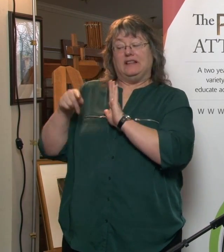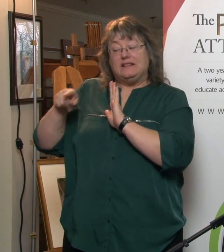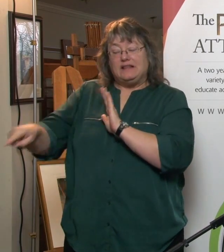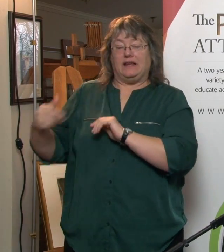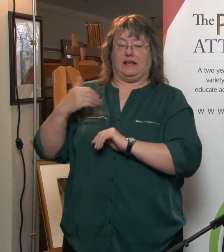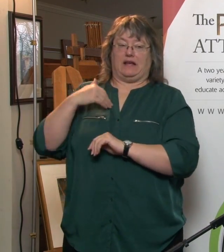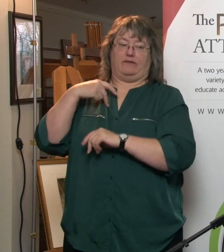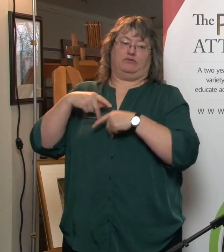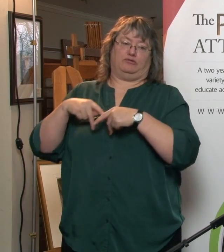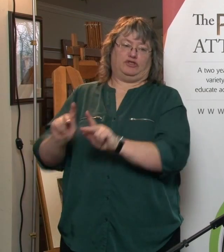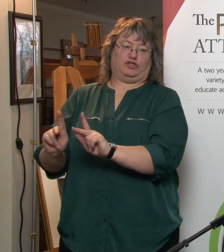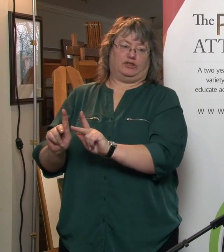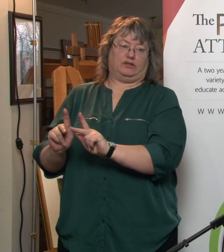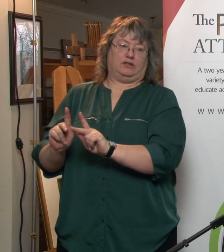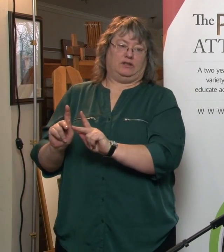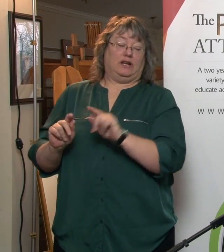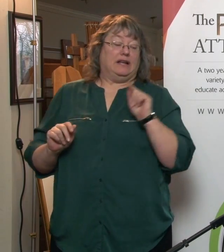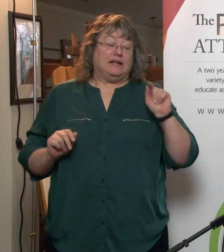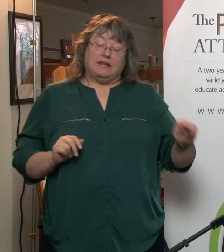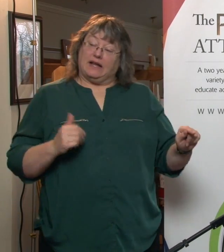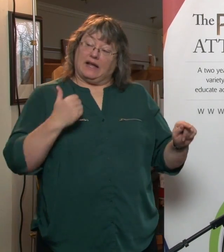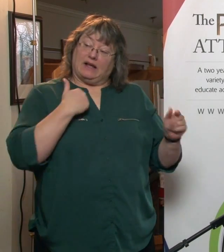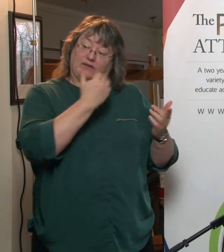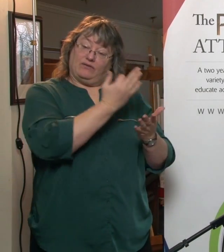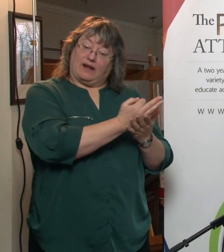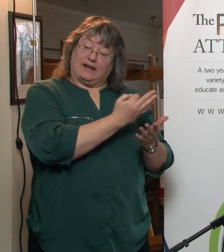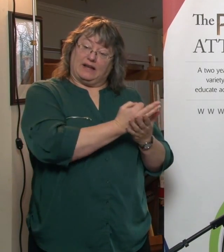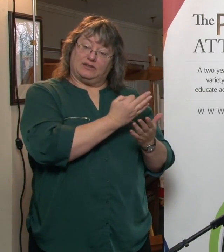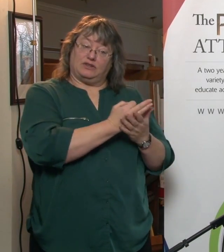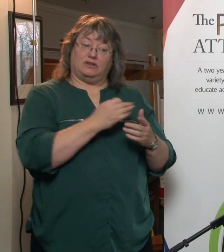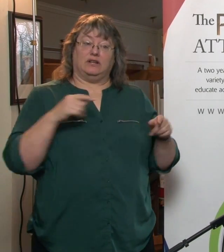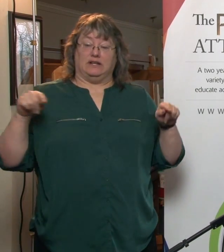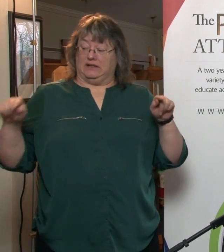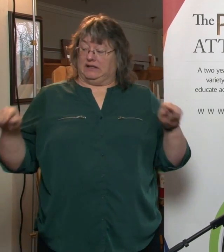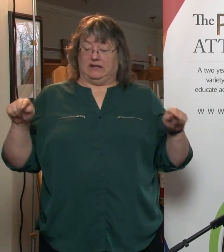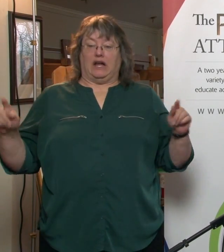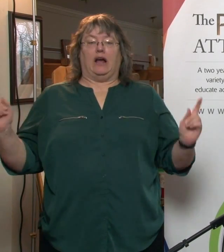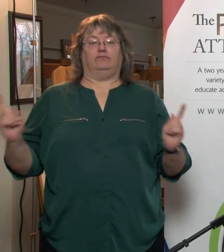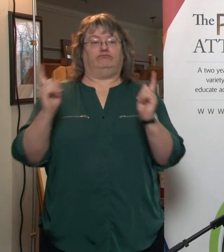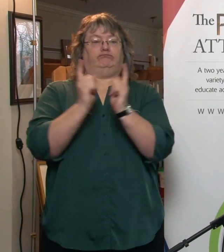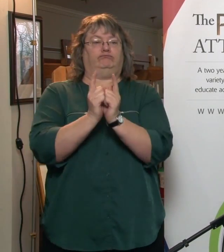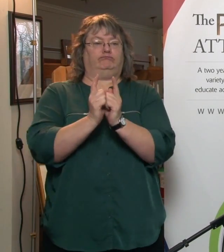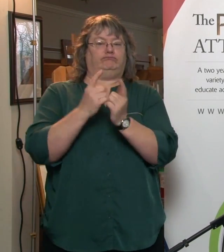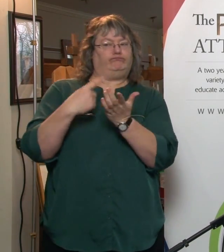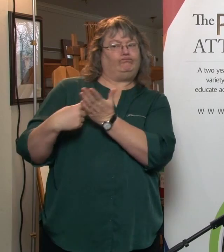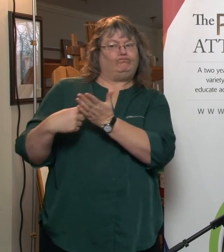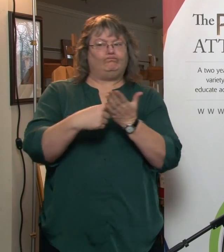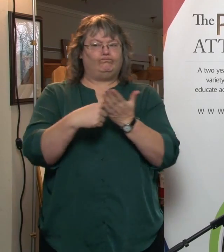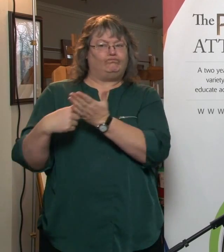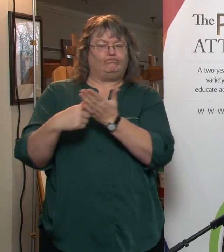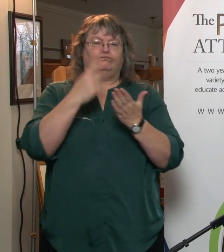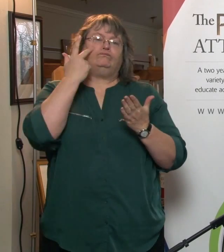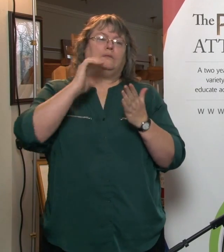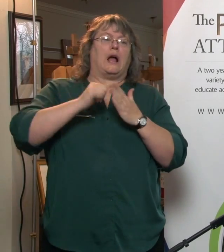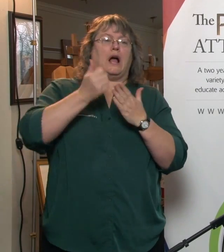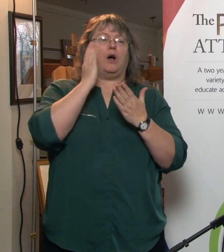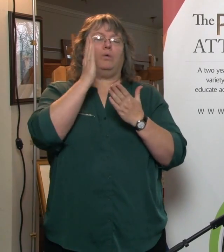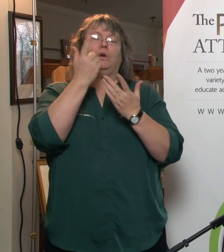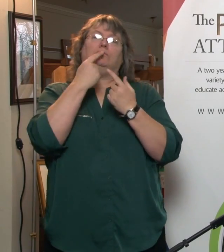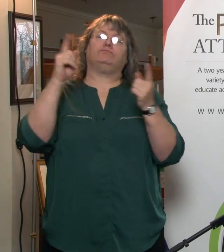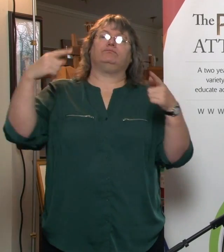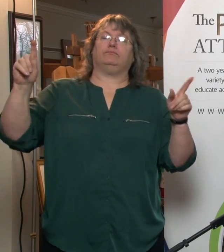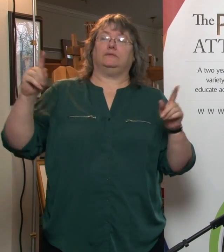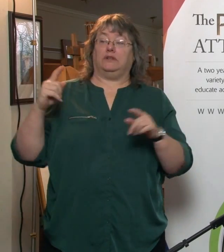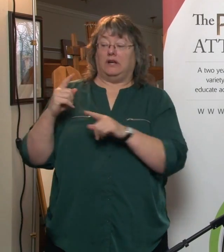authority. But if someone else holds the financial power of attorney, those two are going to have to get together to see how this is going to work. So one's got the